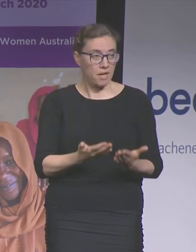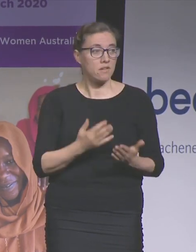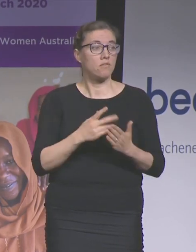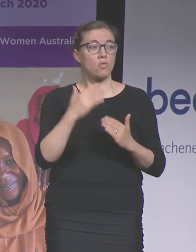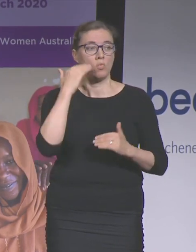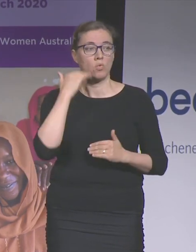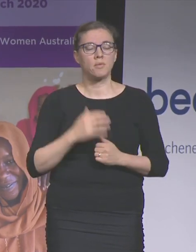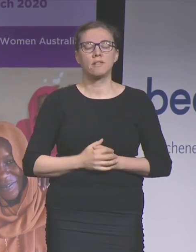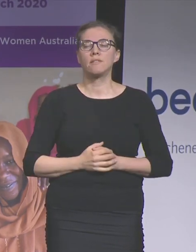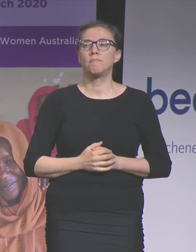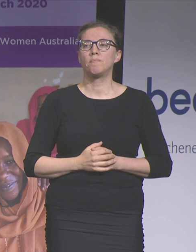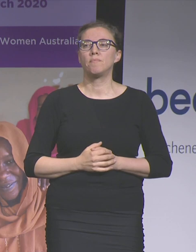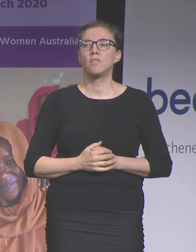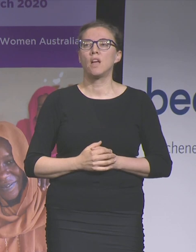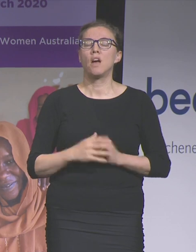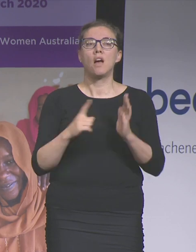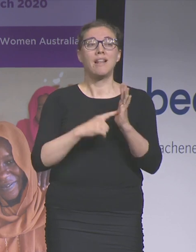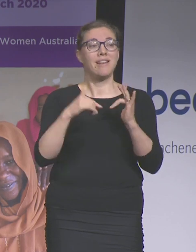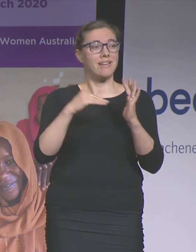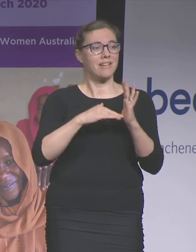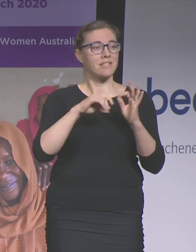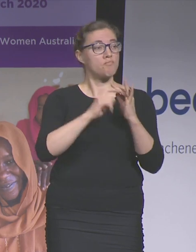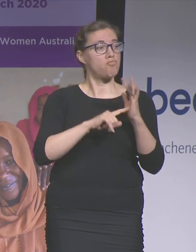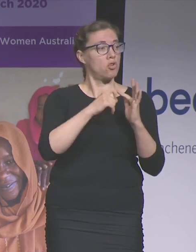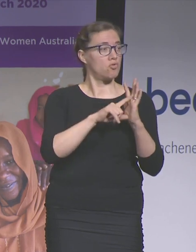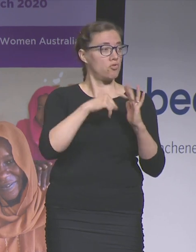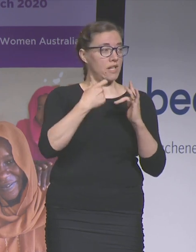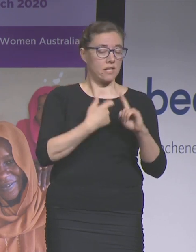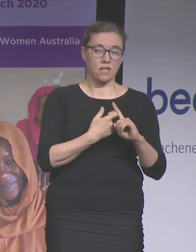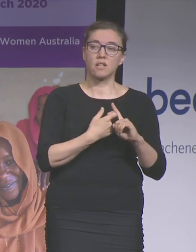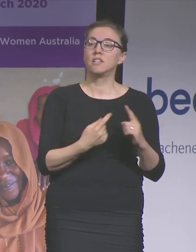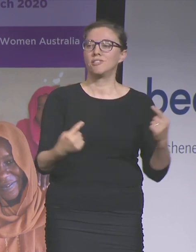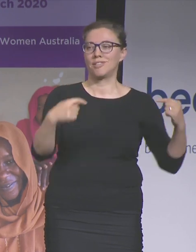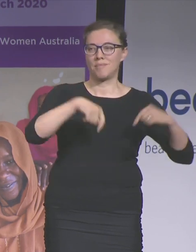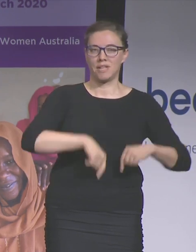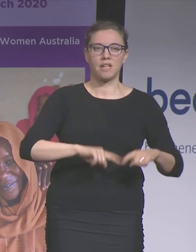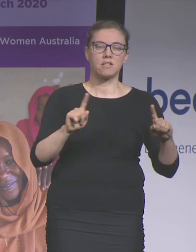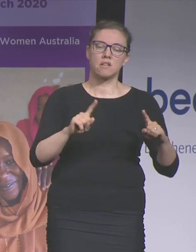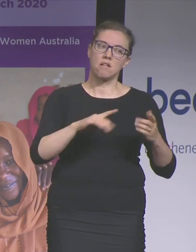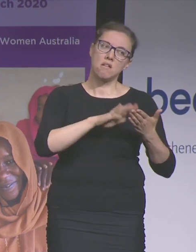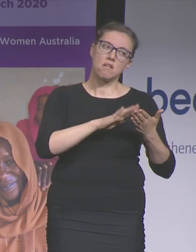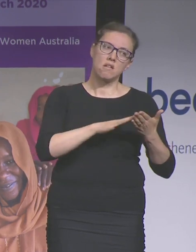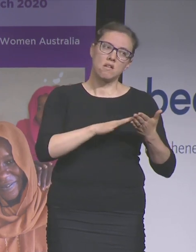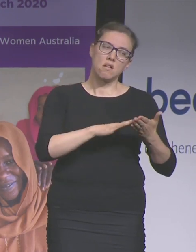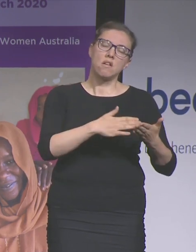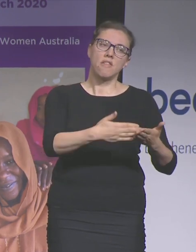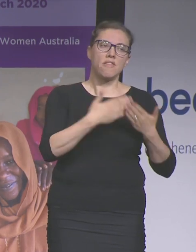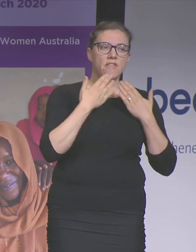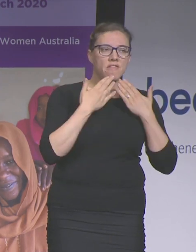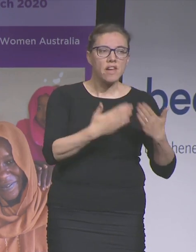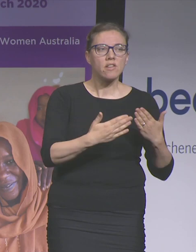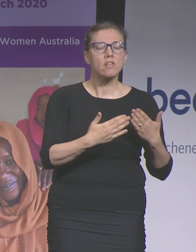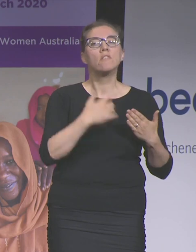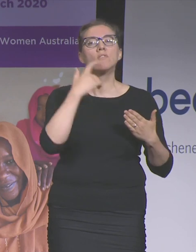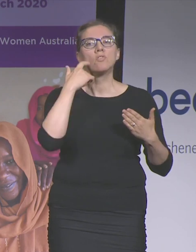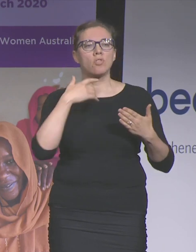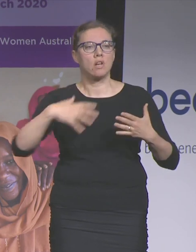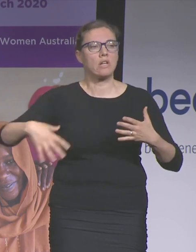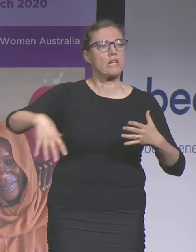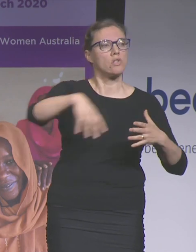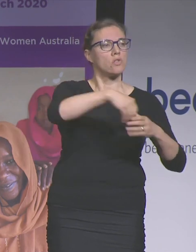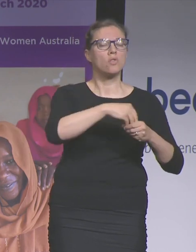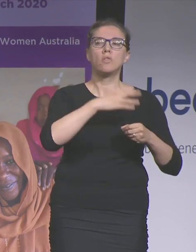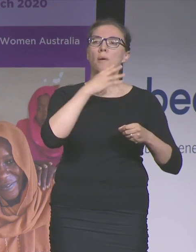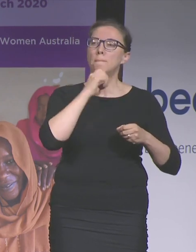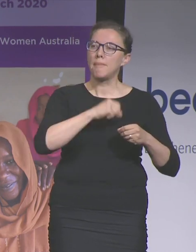to Liz Broderick whose work for being here today whose work has been so focused on bringing men to the table as champions of